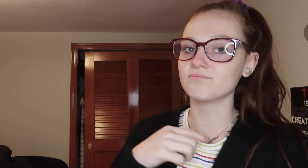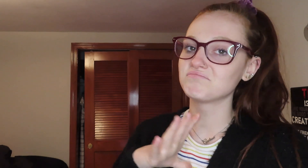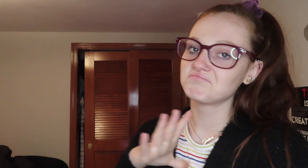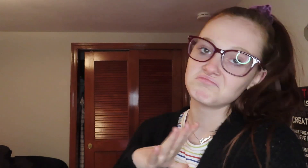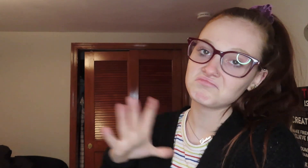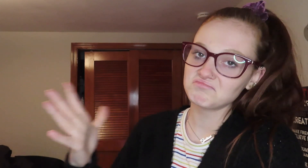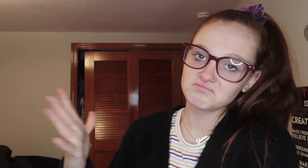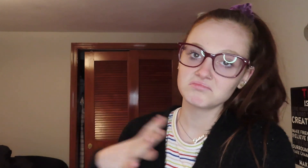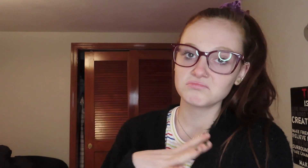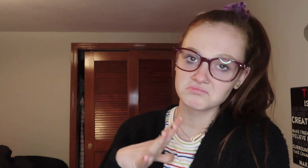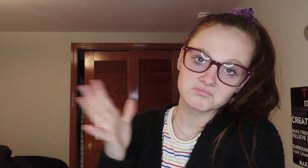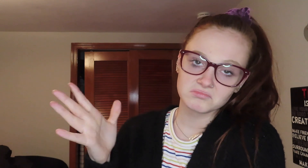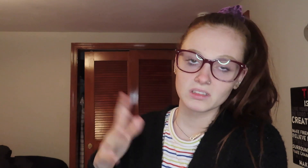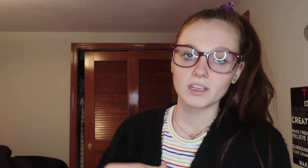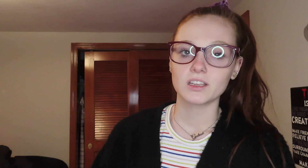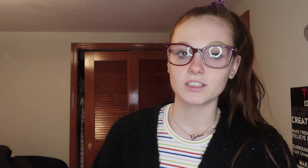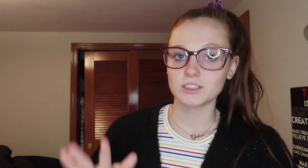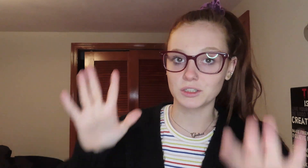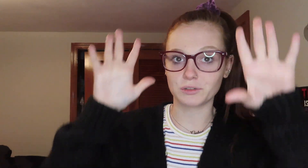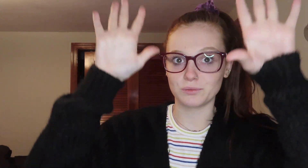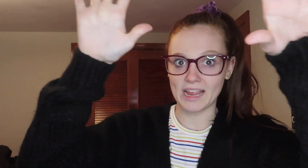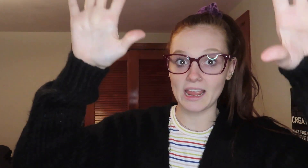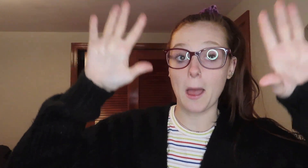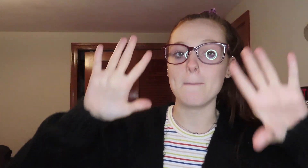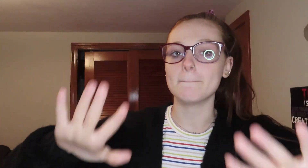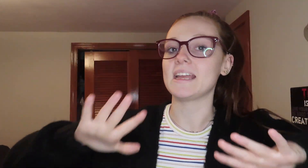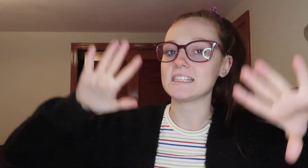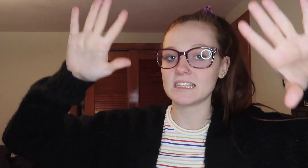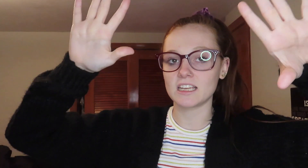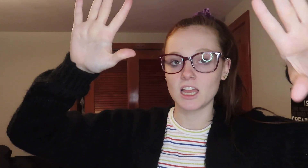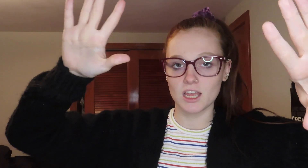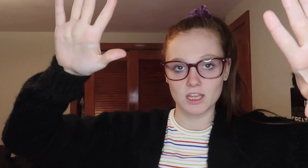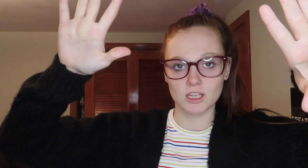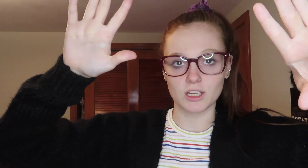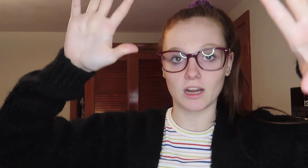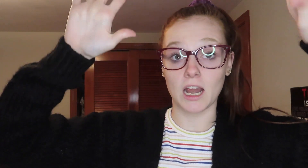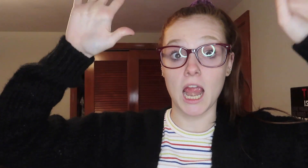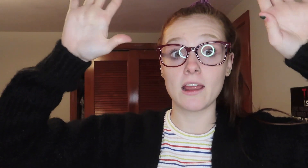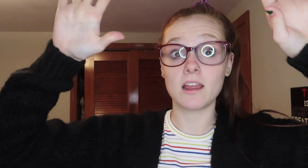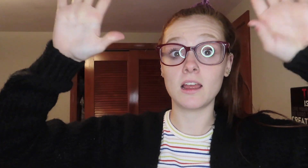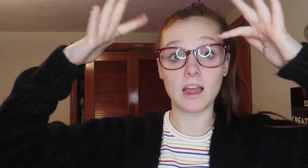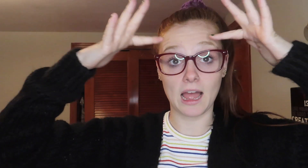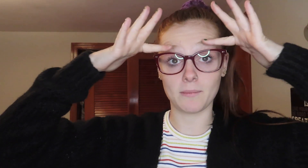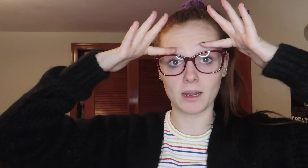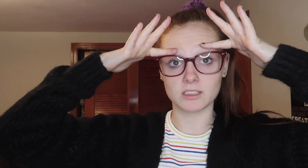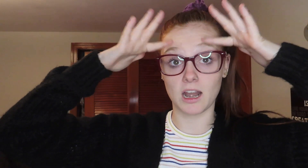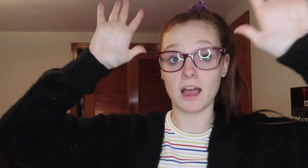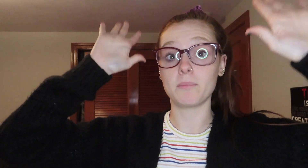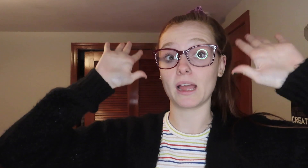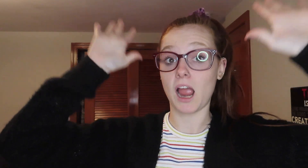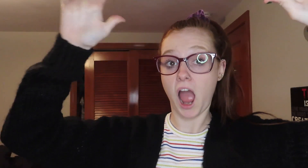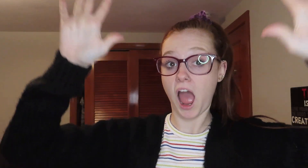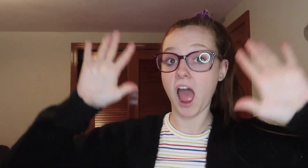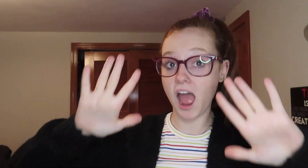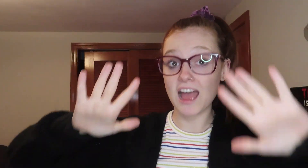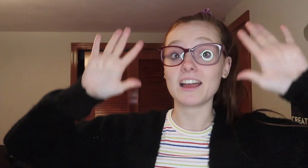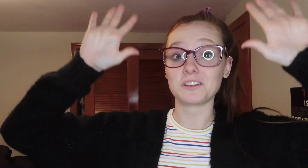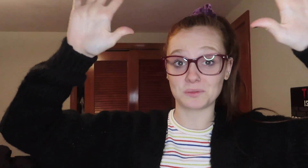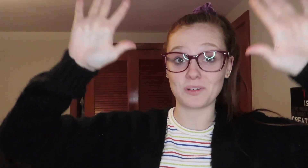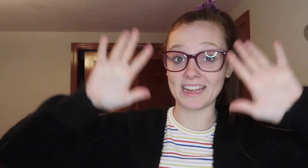great amazing your eyebrows are up like great